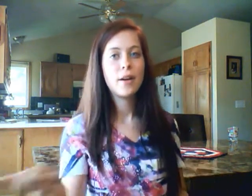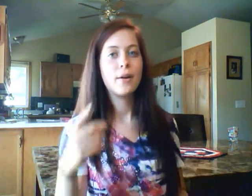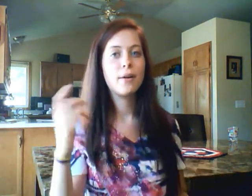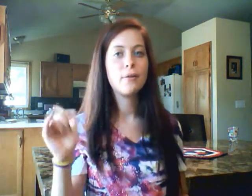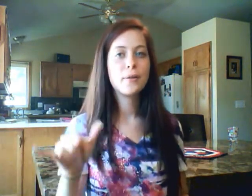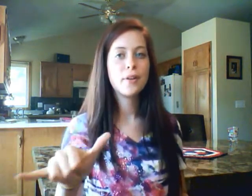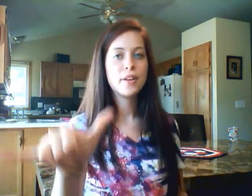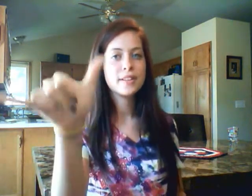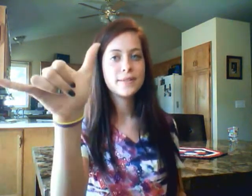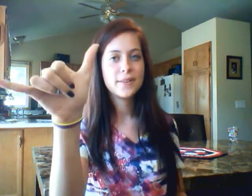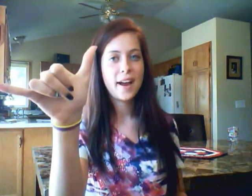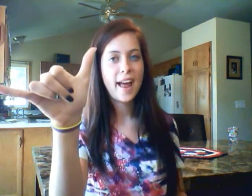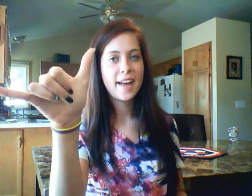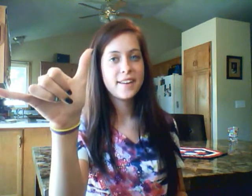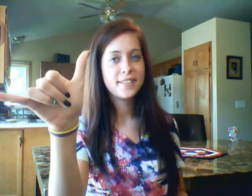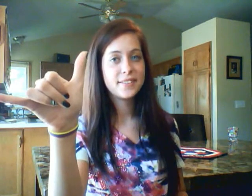always, forever.